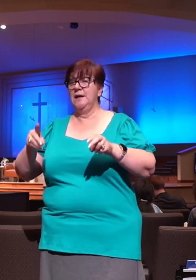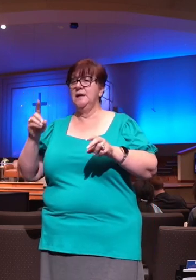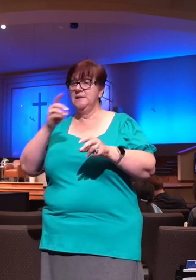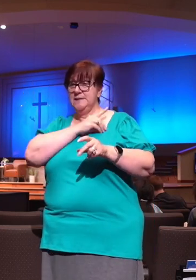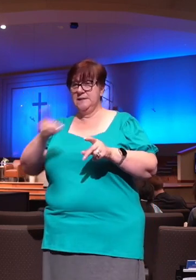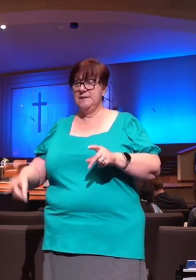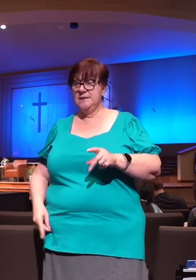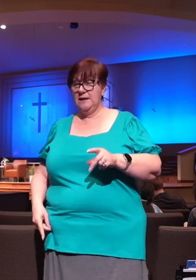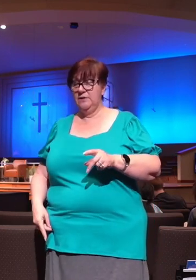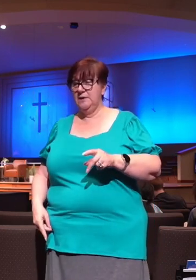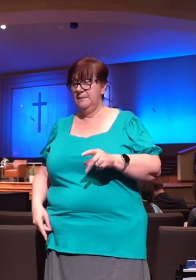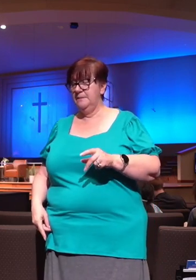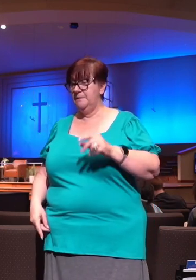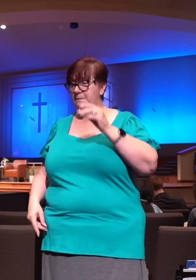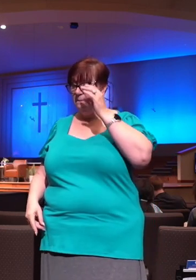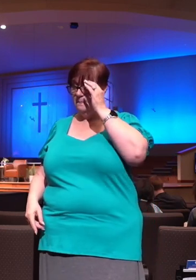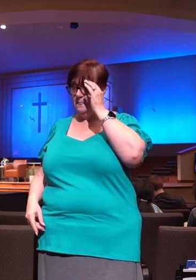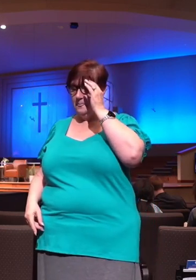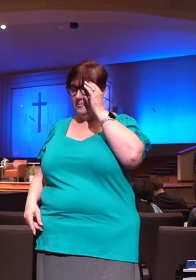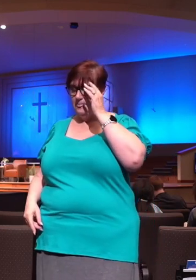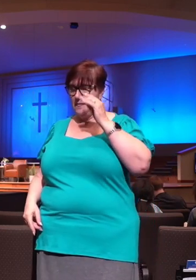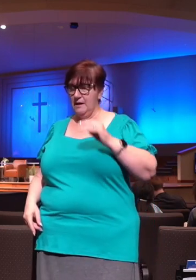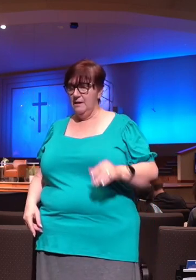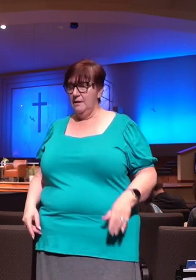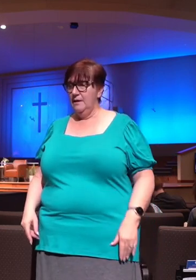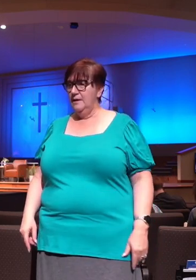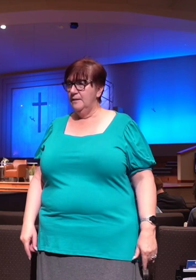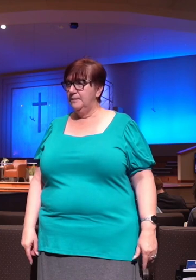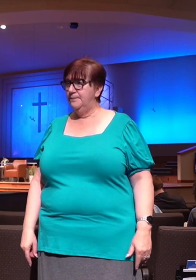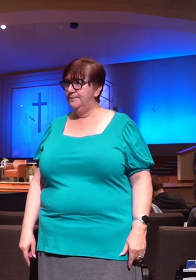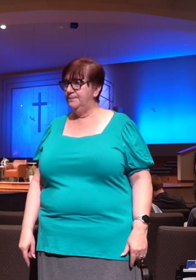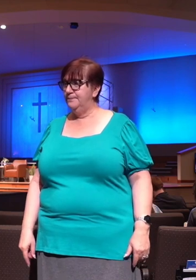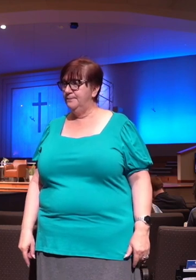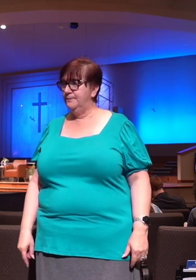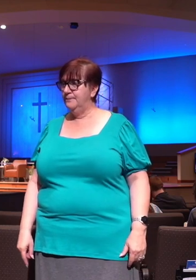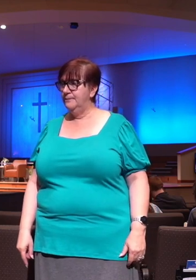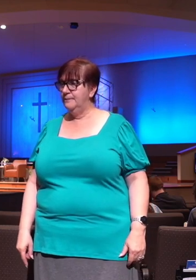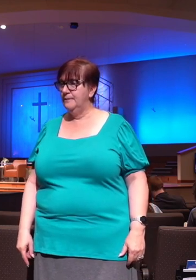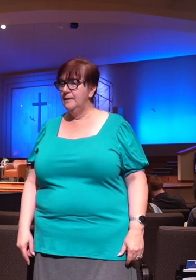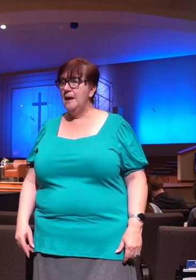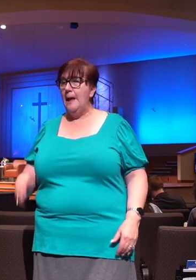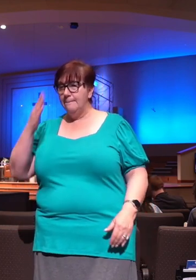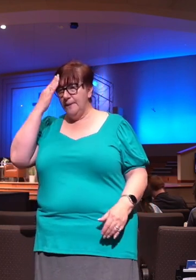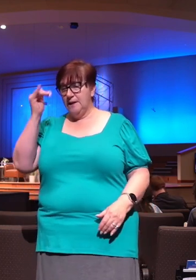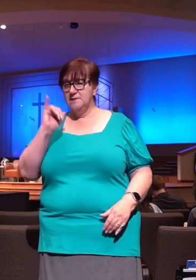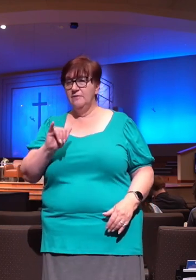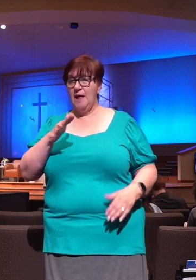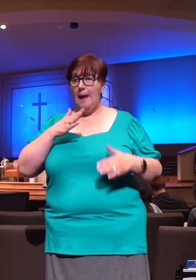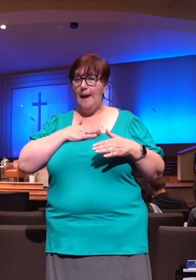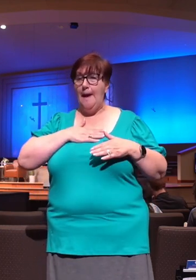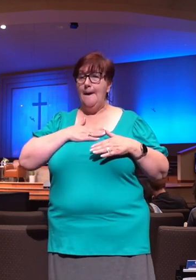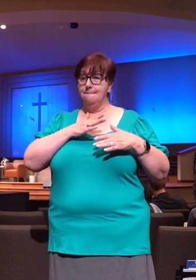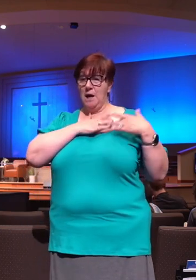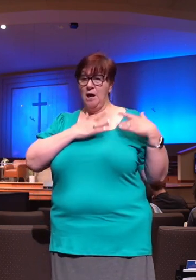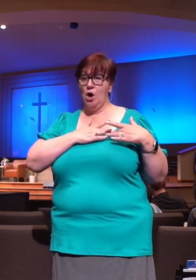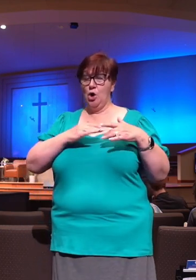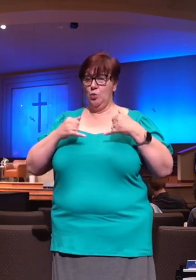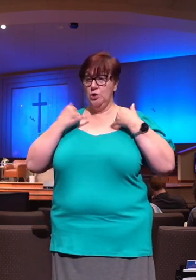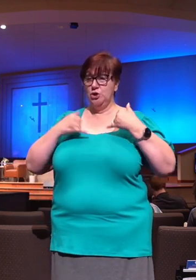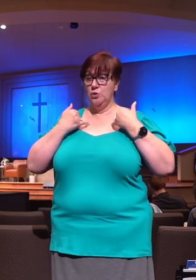that I shall not be moved. Now he's quoting from the passage that we're studying tonight. Therefore did my heart rejoice, and my tongue was glad. Moreover, my flesh rests